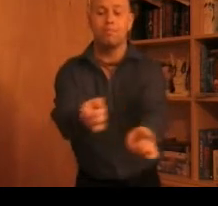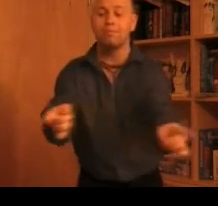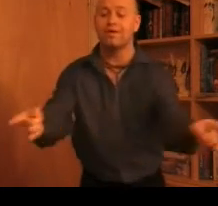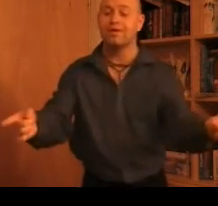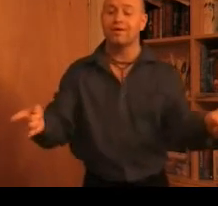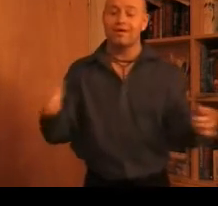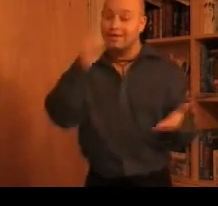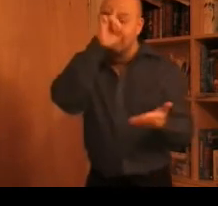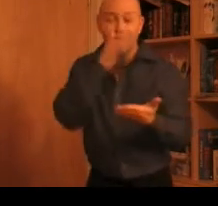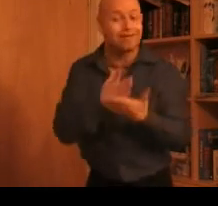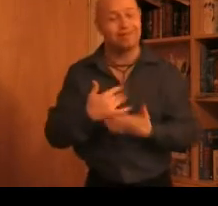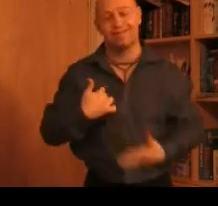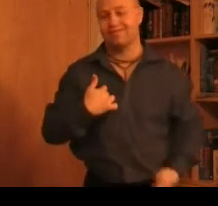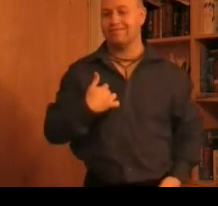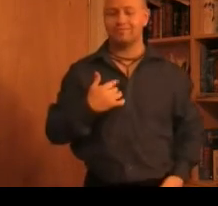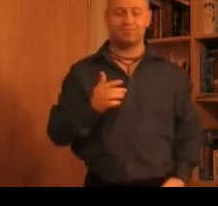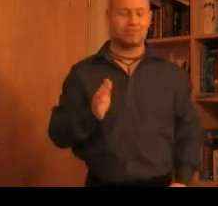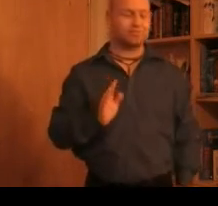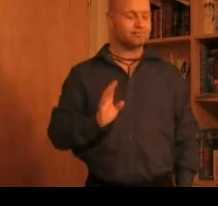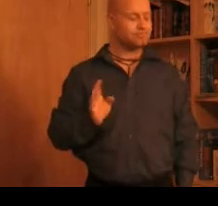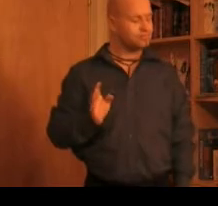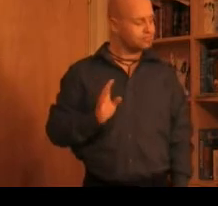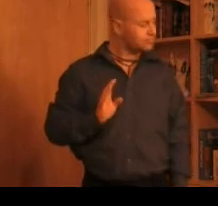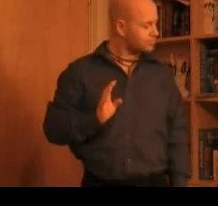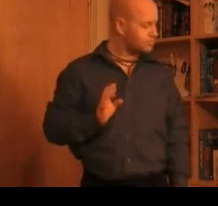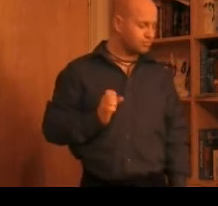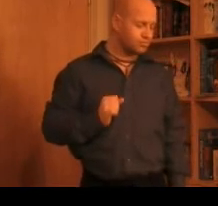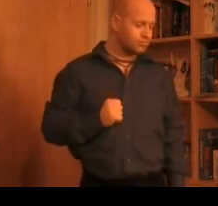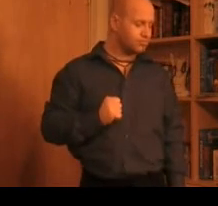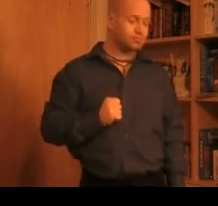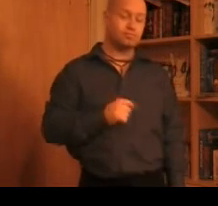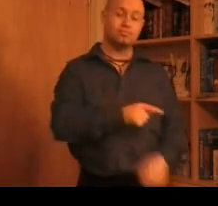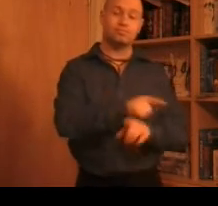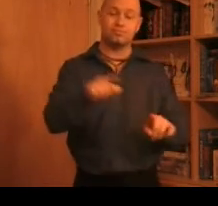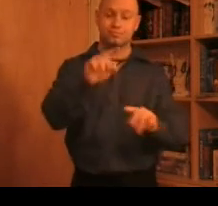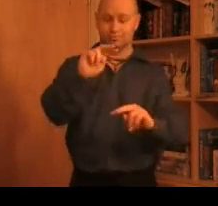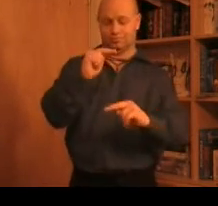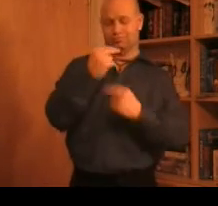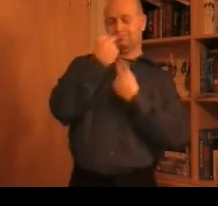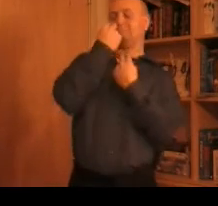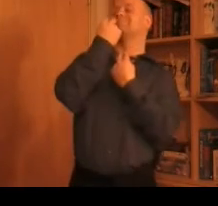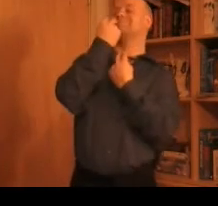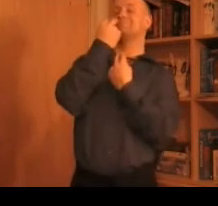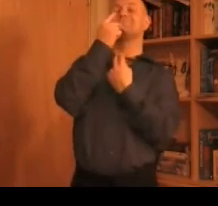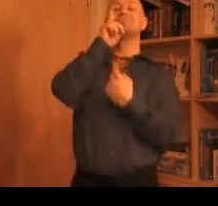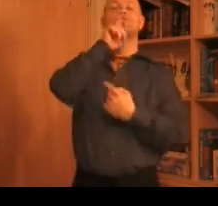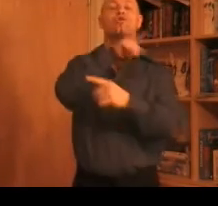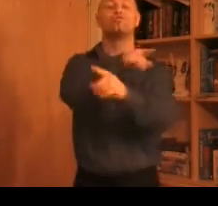believe me All you will see Is a girl you